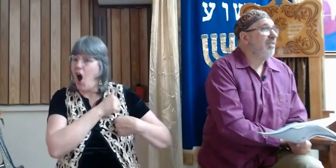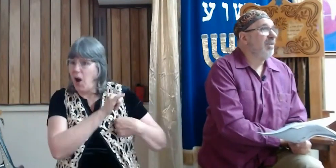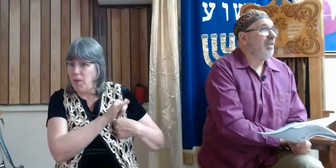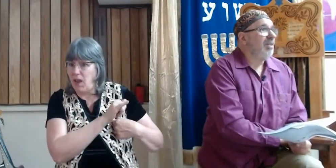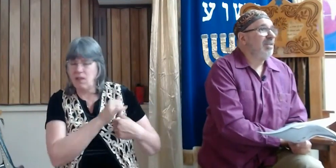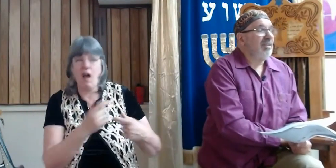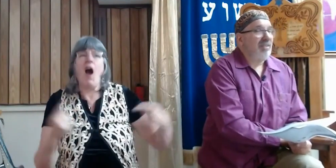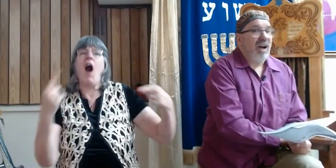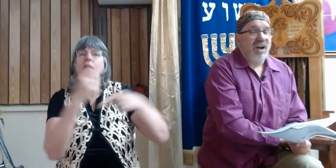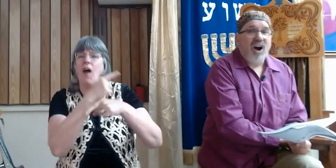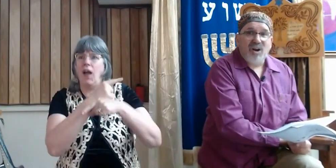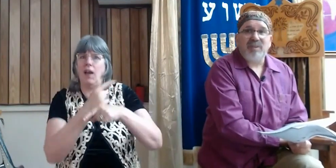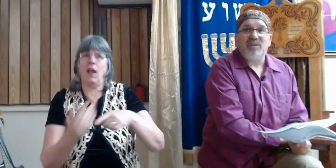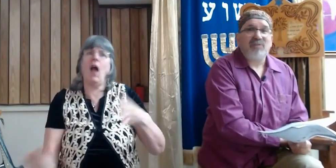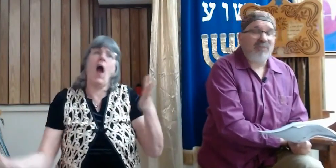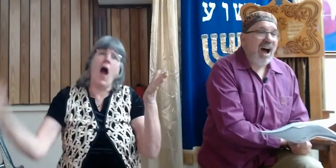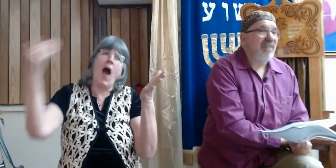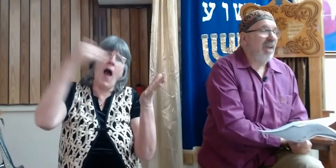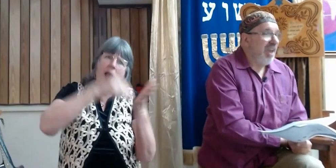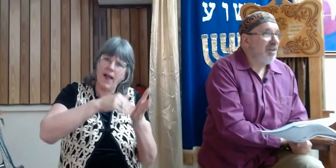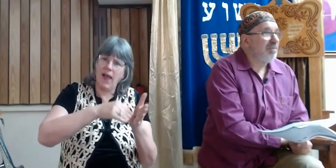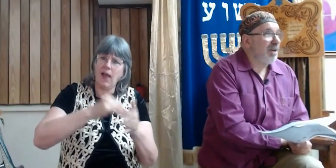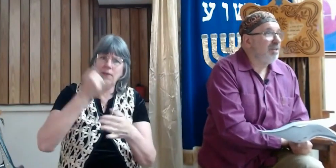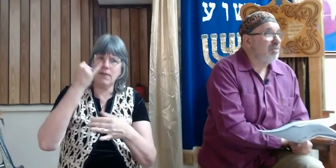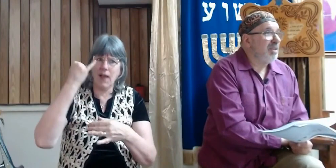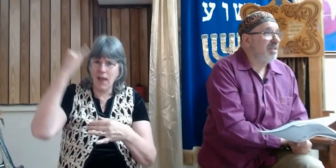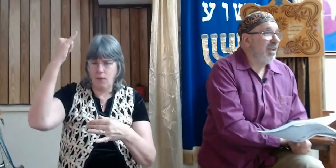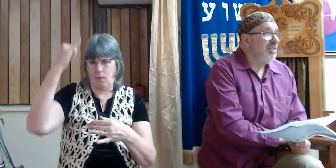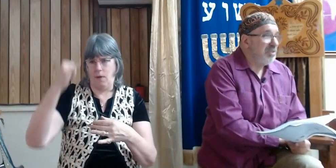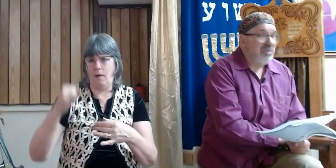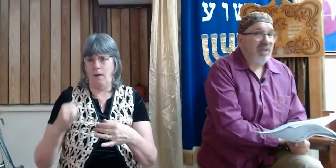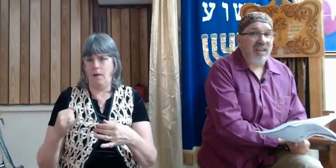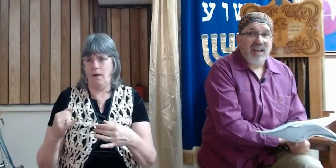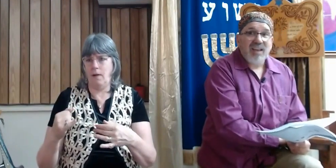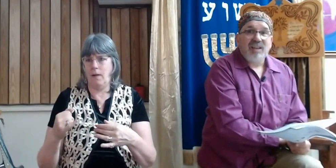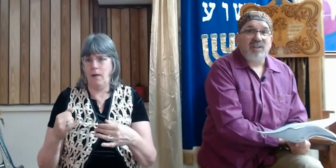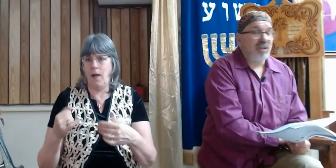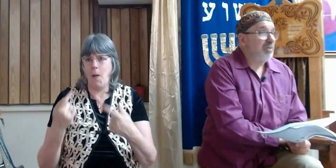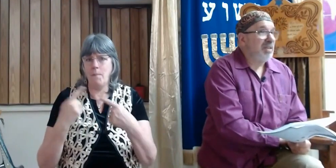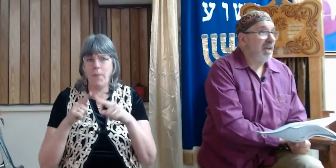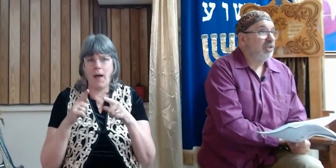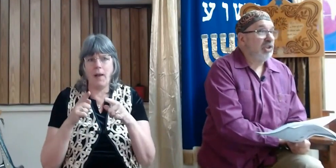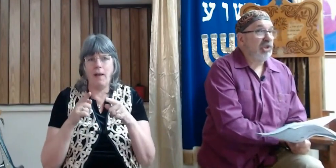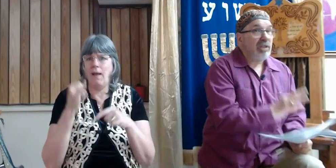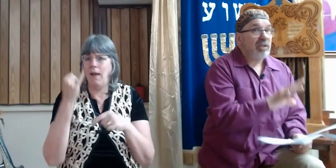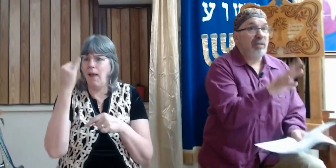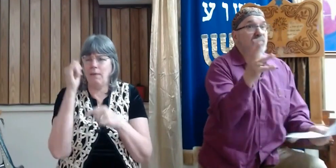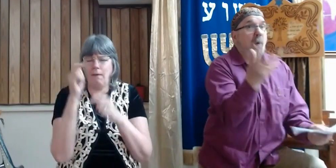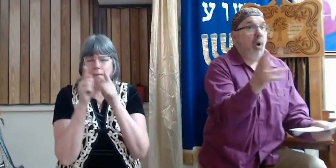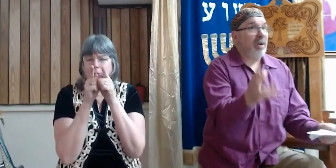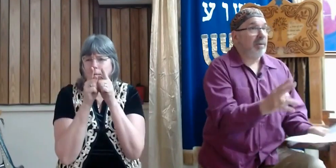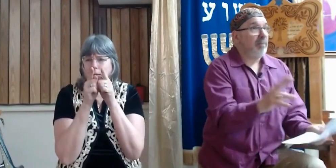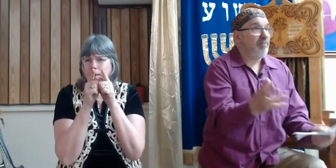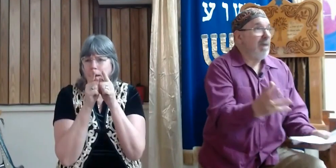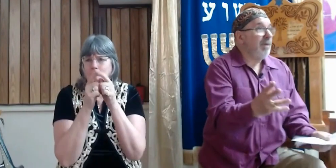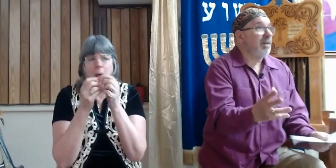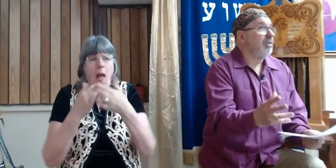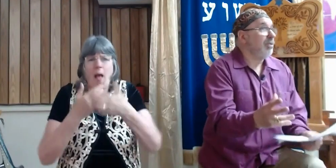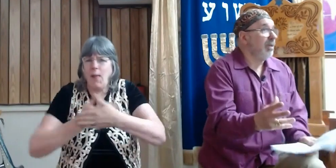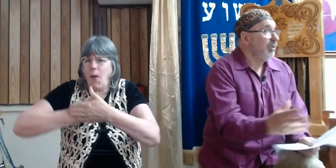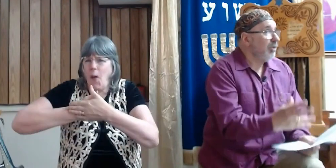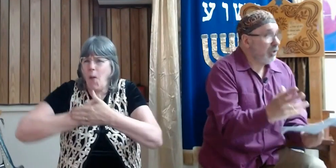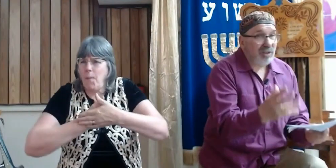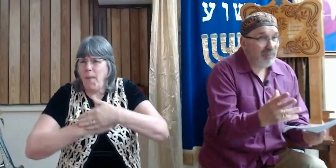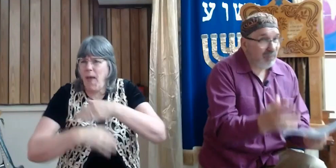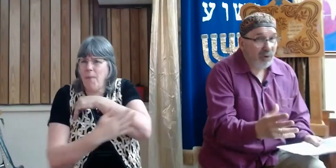five armies of five Arab countries into that country that just born, it's a baby